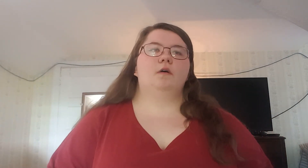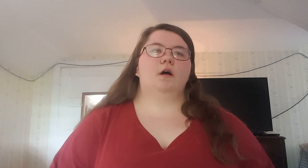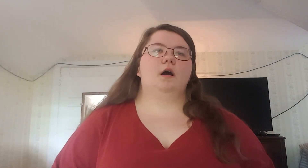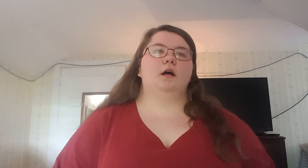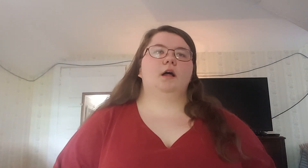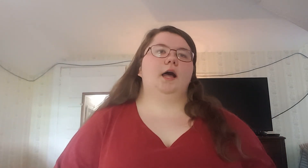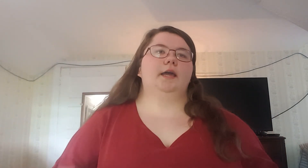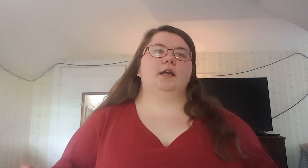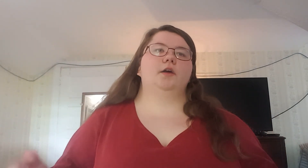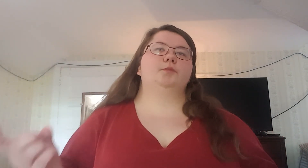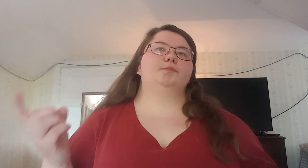like,